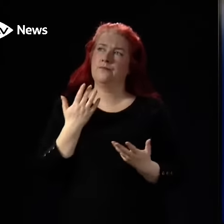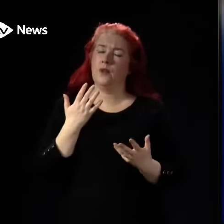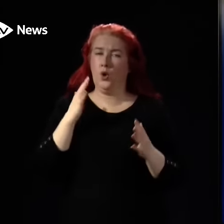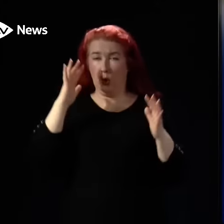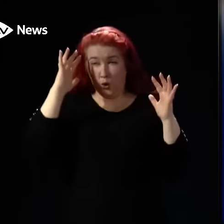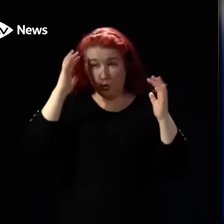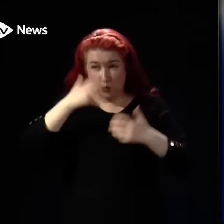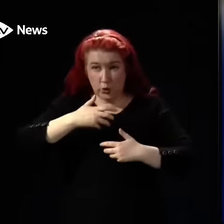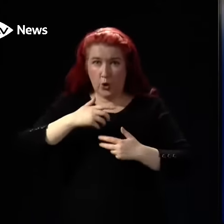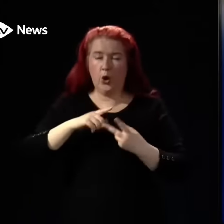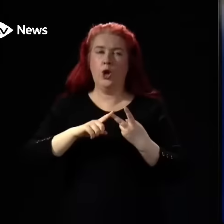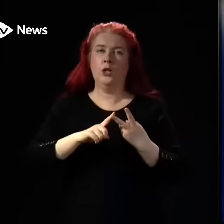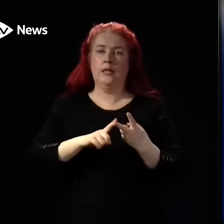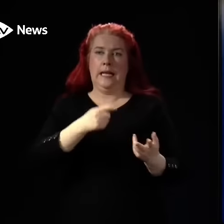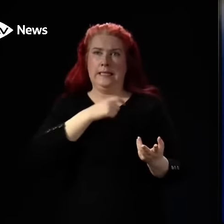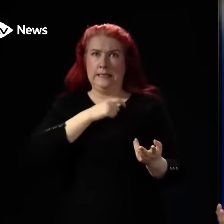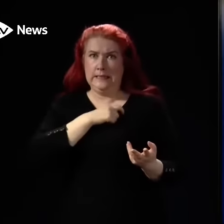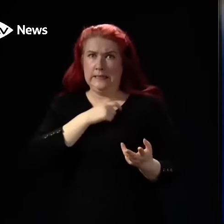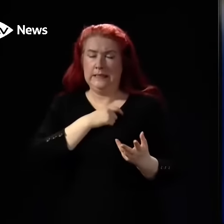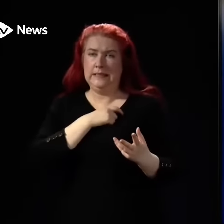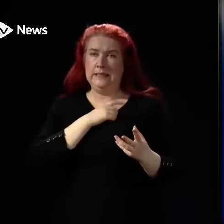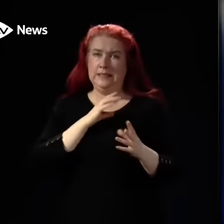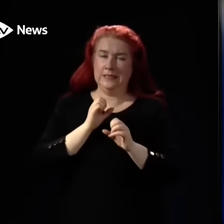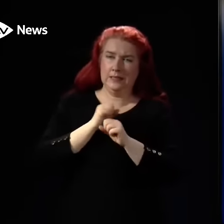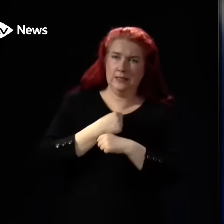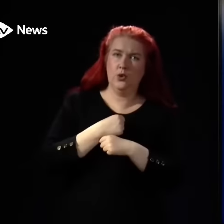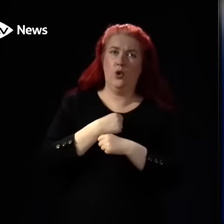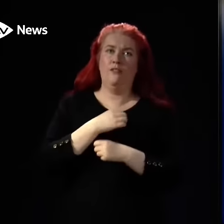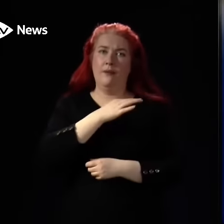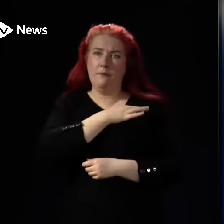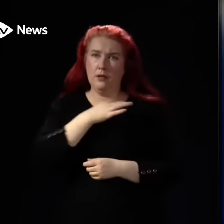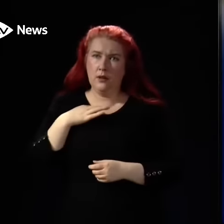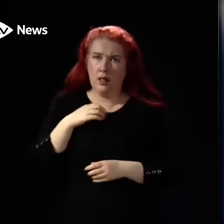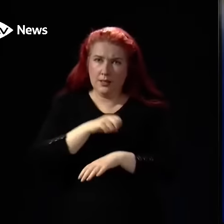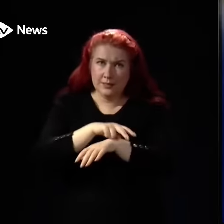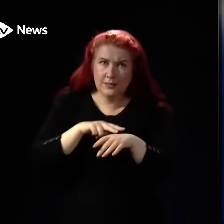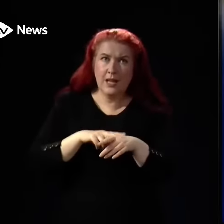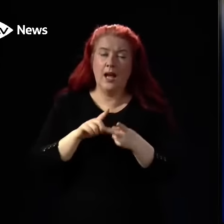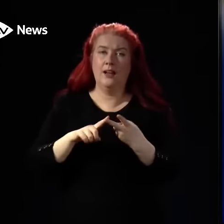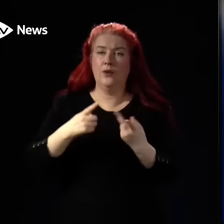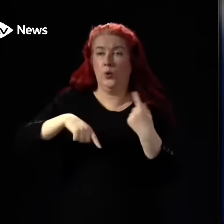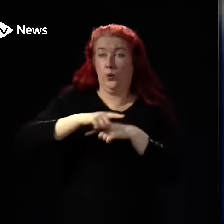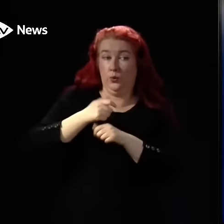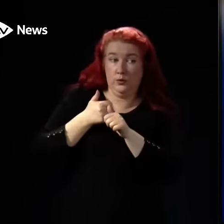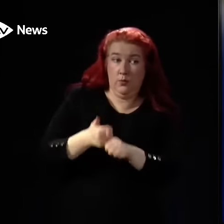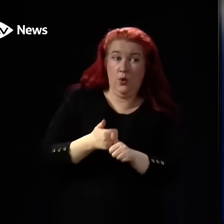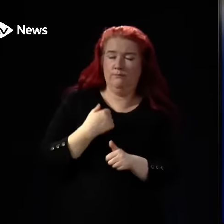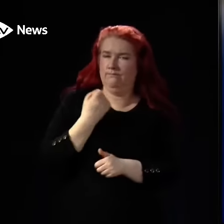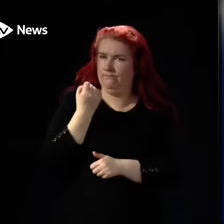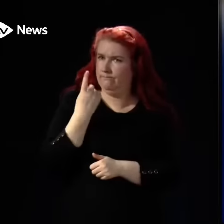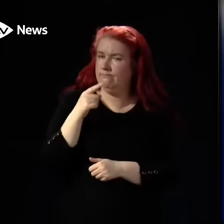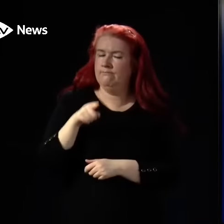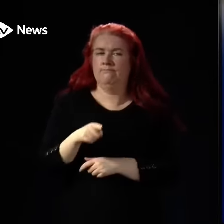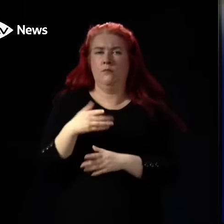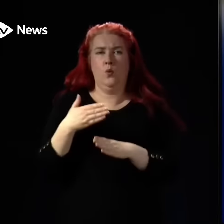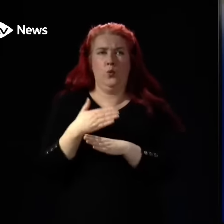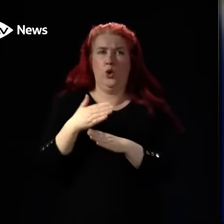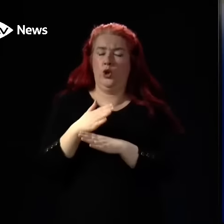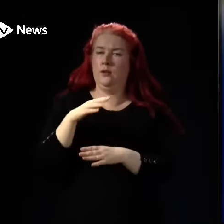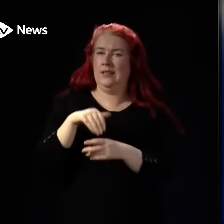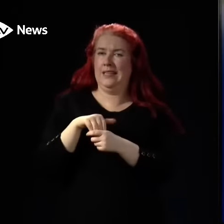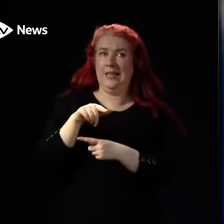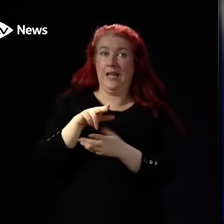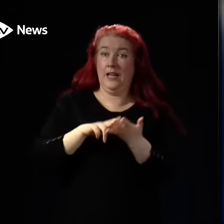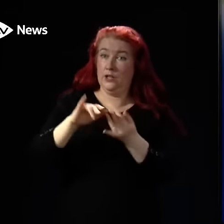the anxieties of clinicians and the staff who support them working in our NHS every day. It